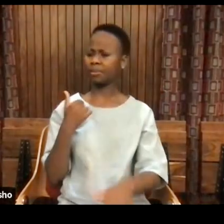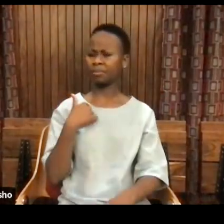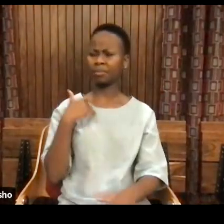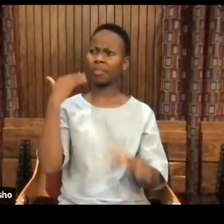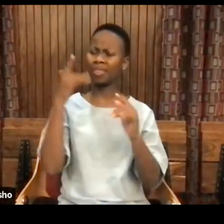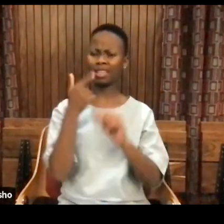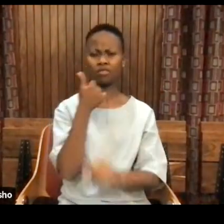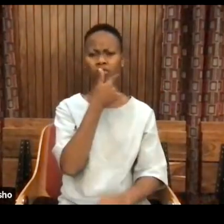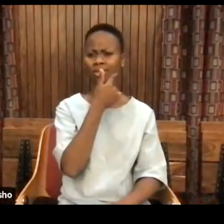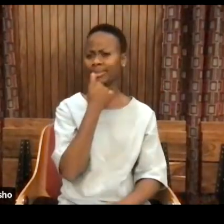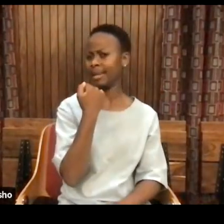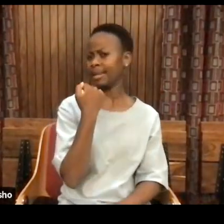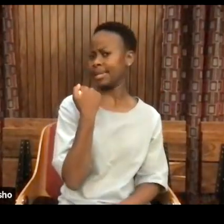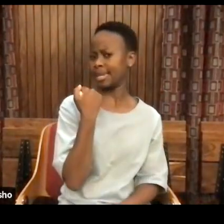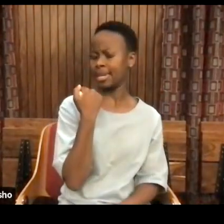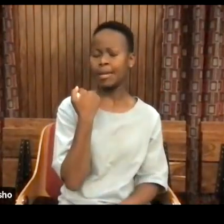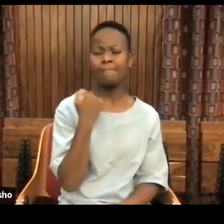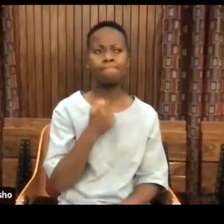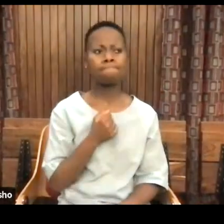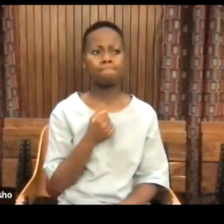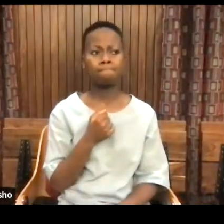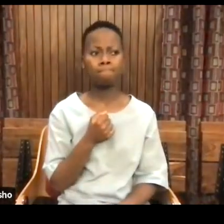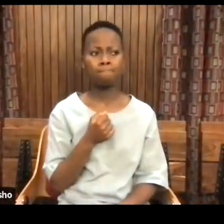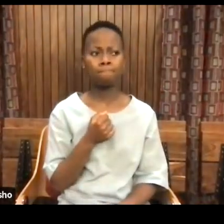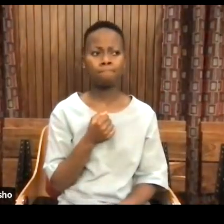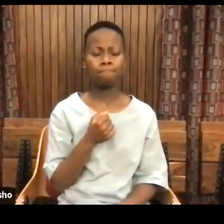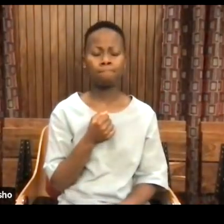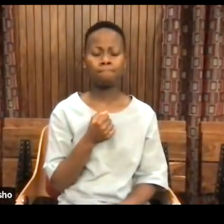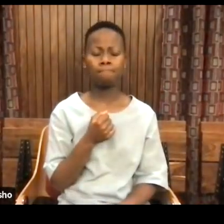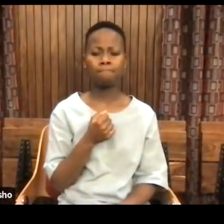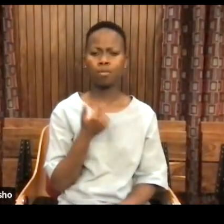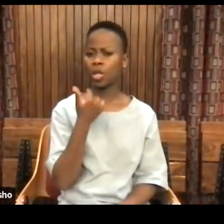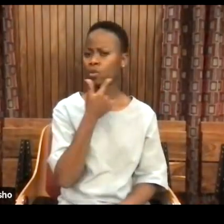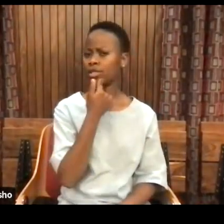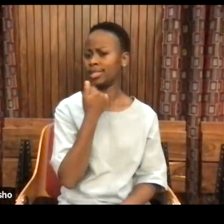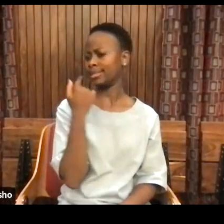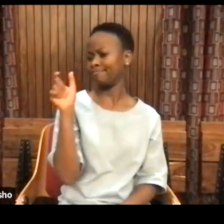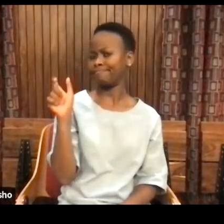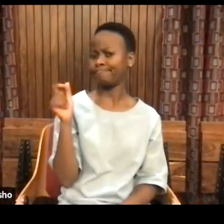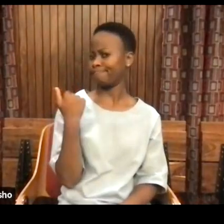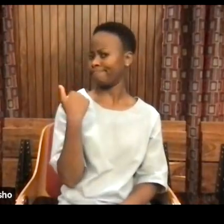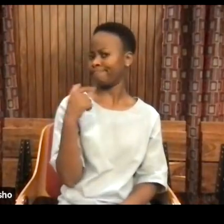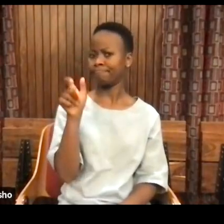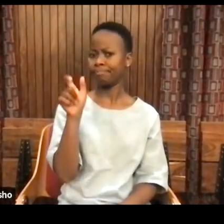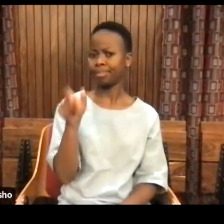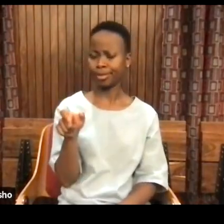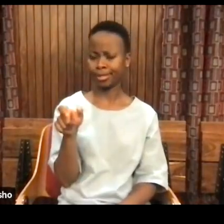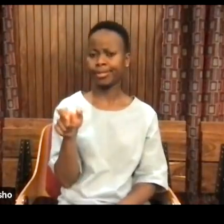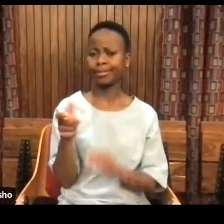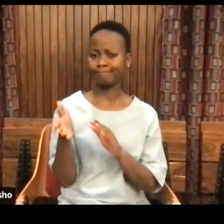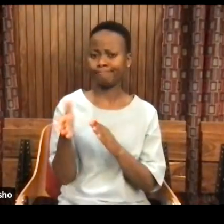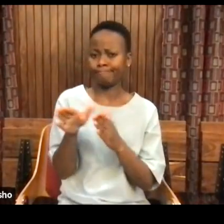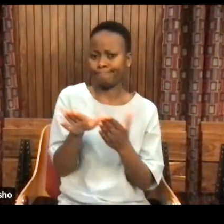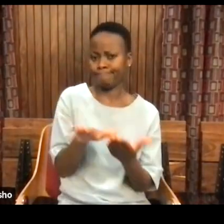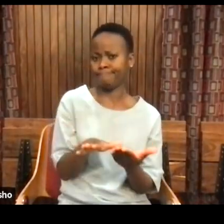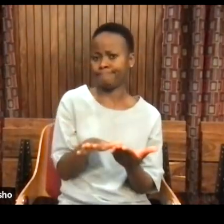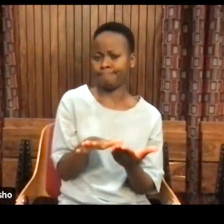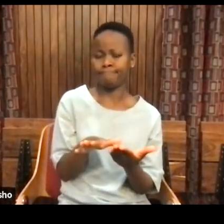membership into the world of ancestors. And that is my beloved,